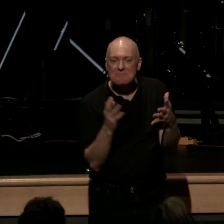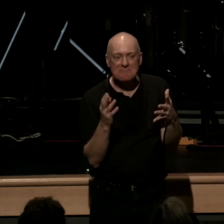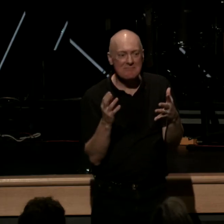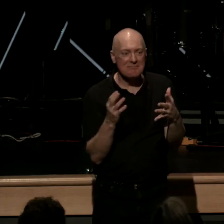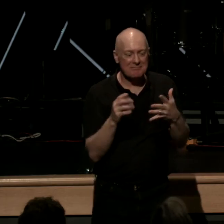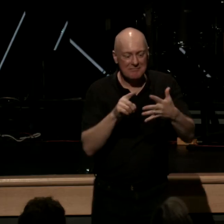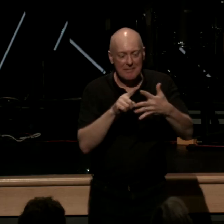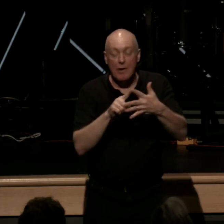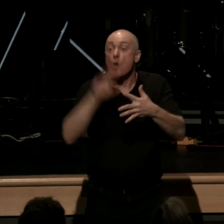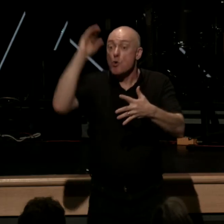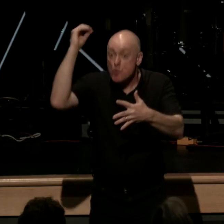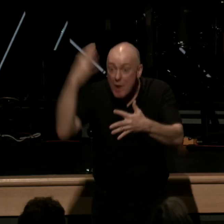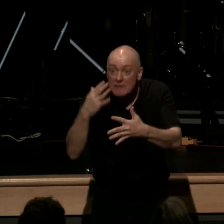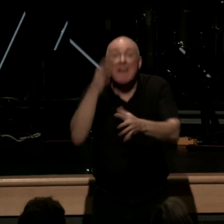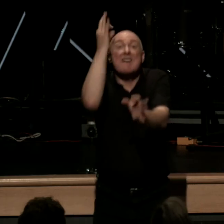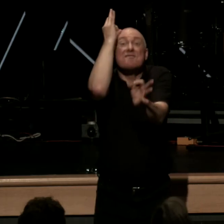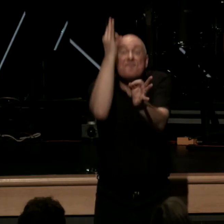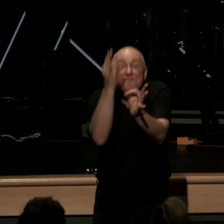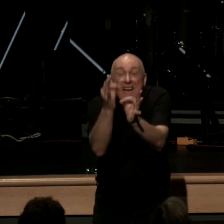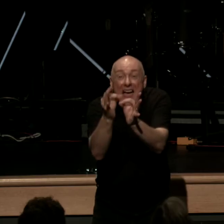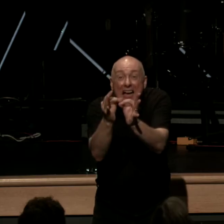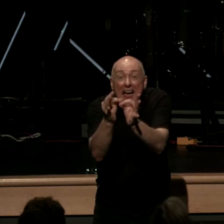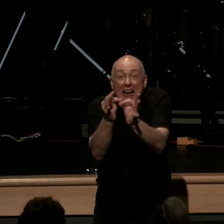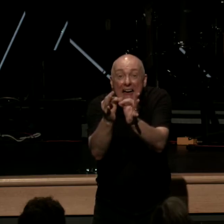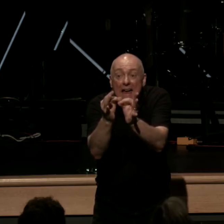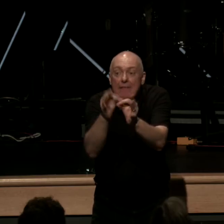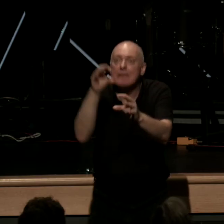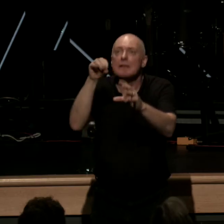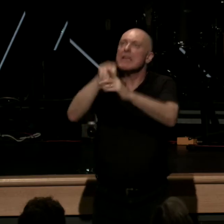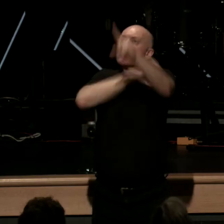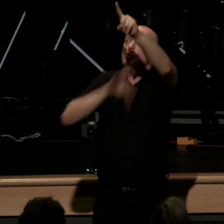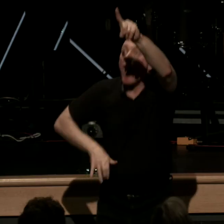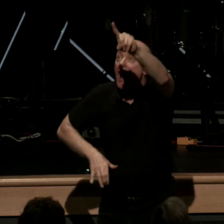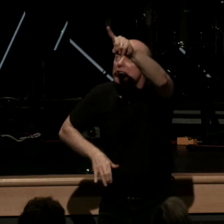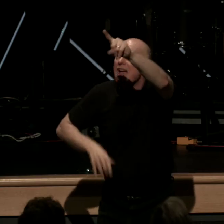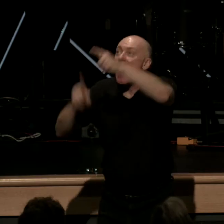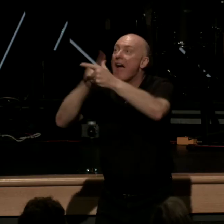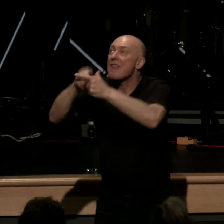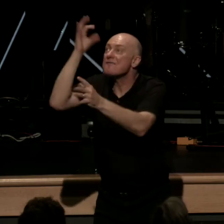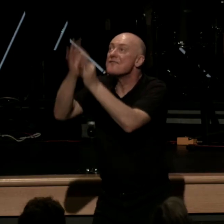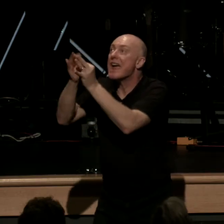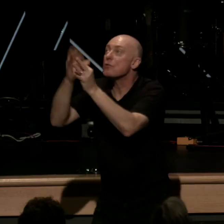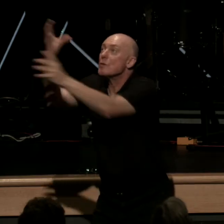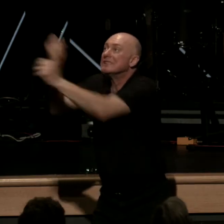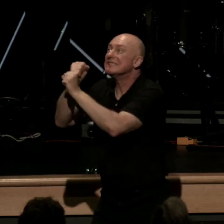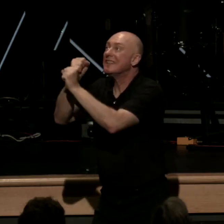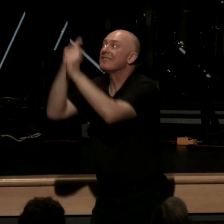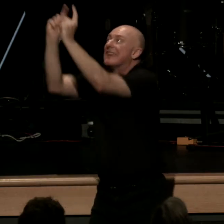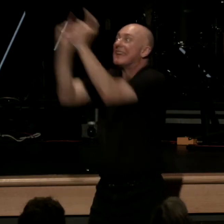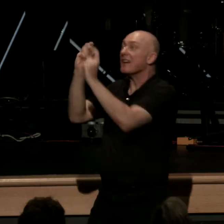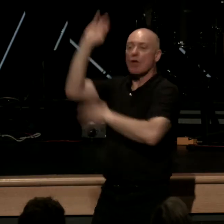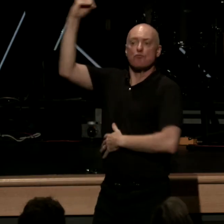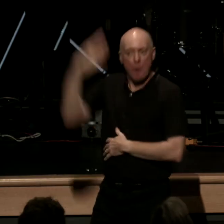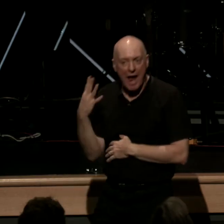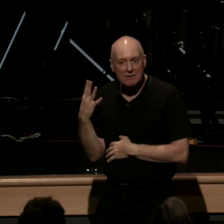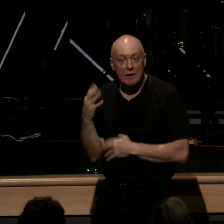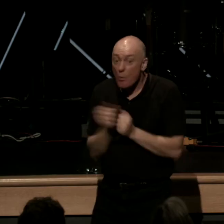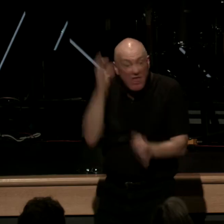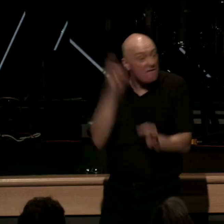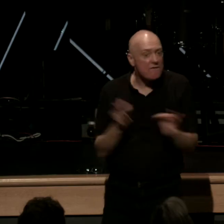because faith is placed in Christ which then faith receives the gift of grace without faith these things